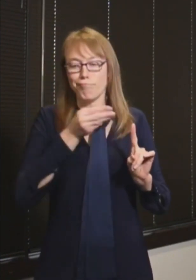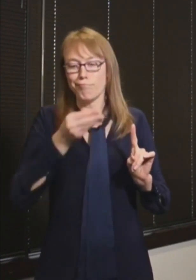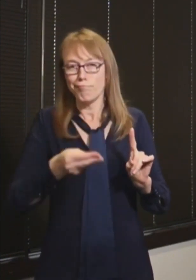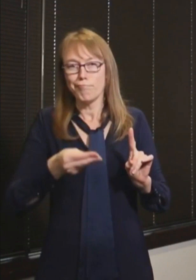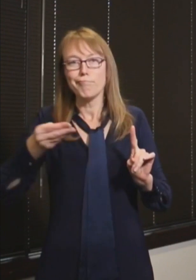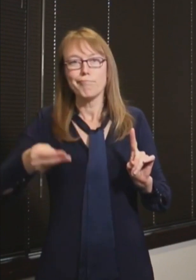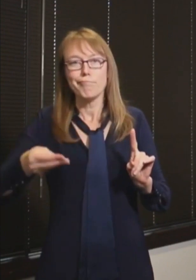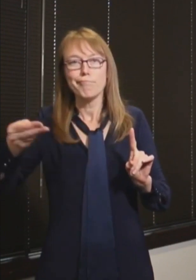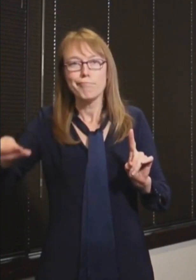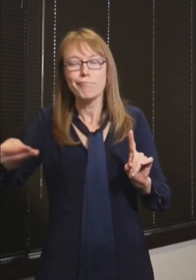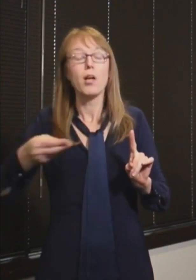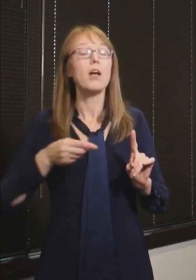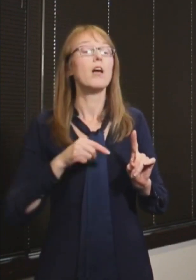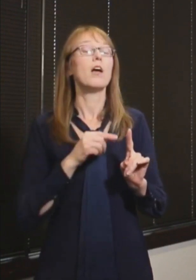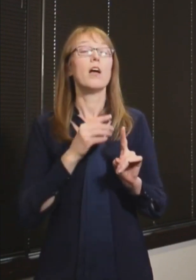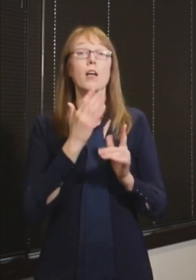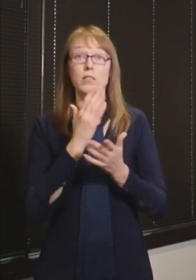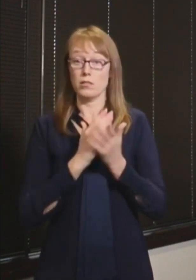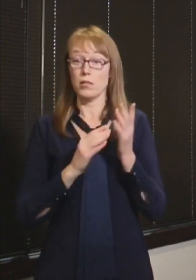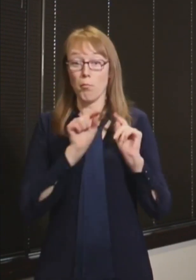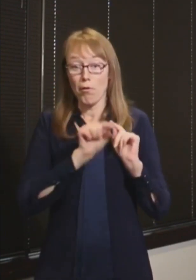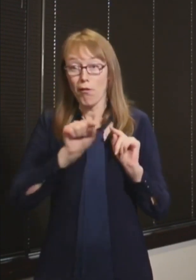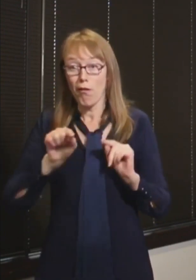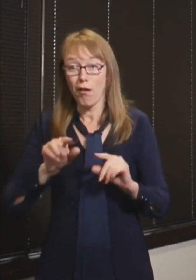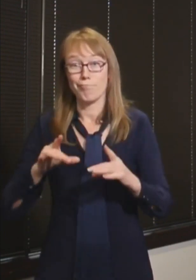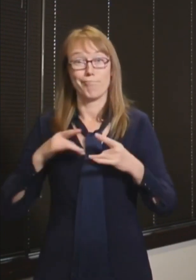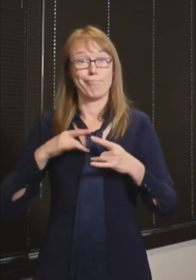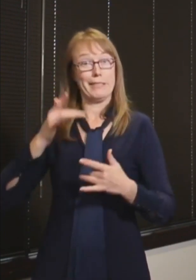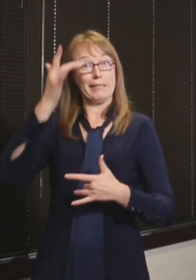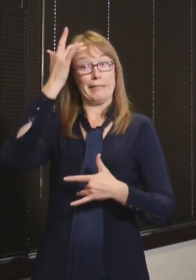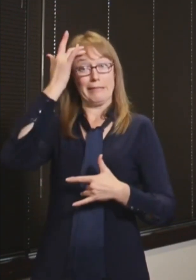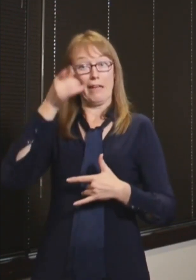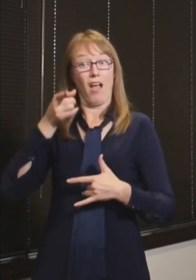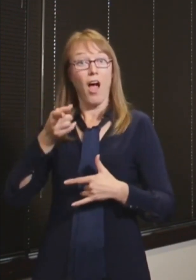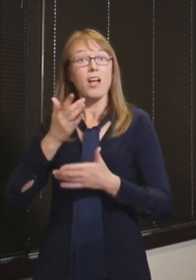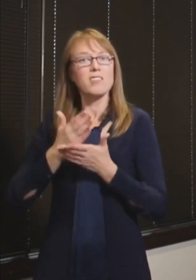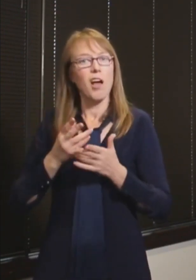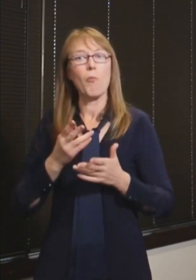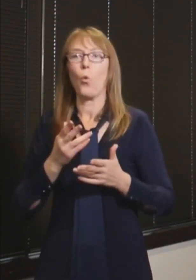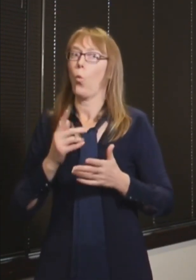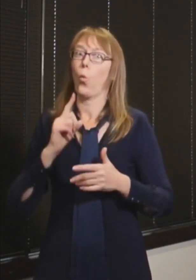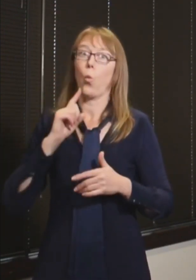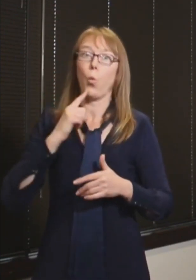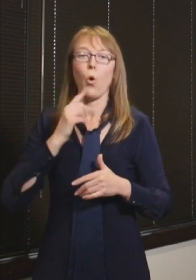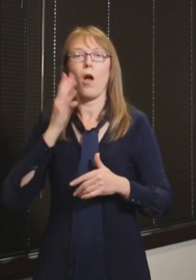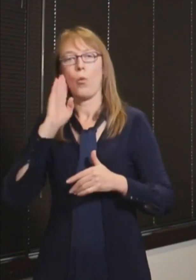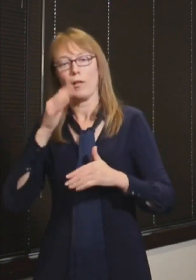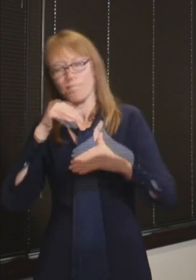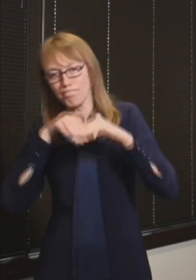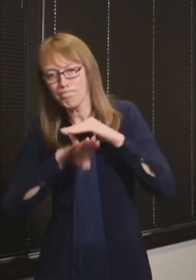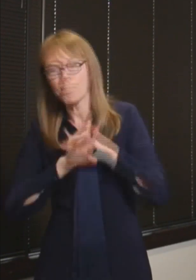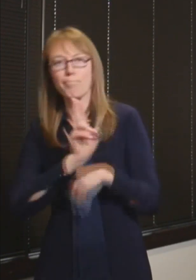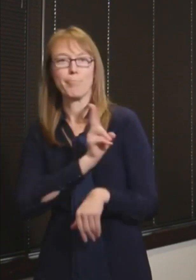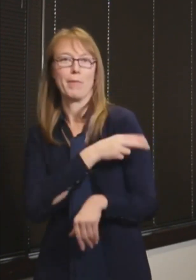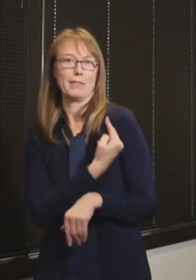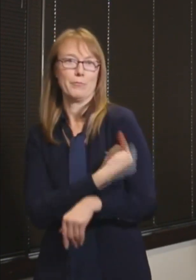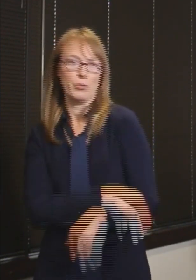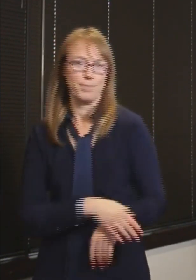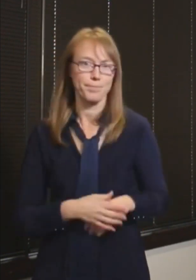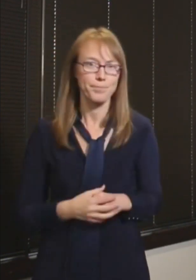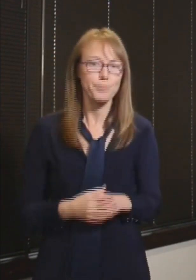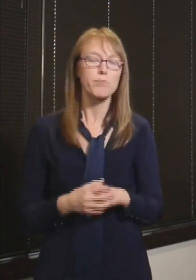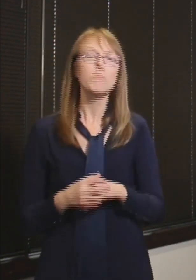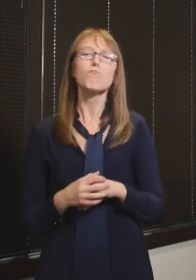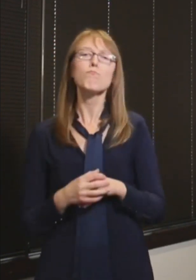And as we've seen from our shelter-in-place orders and other things that we've put in place to decrease transmission, it usually